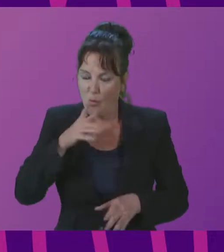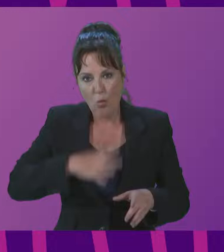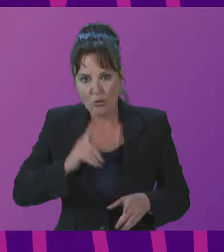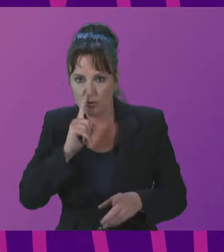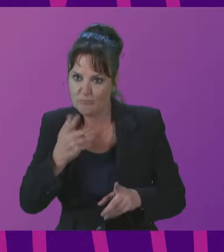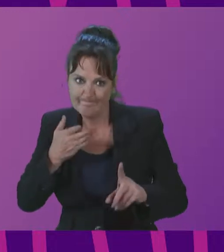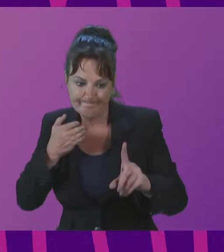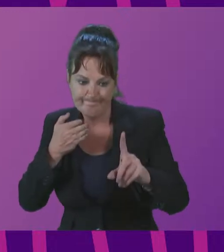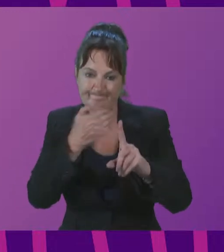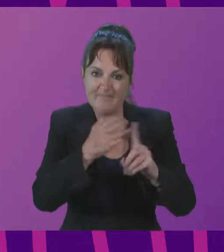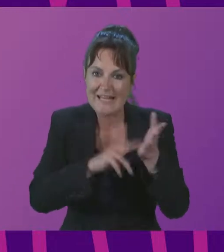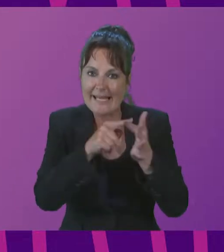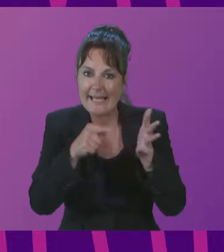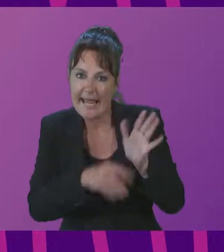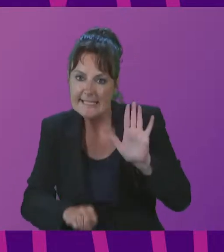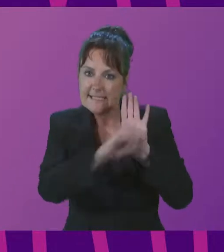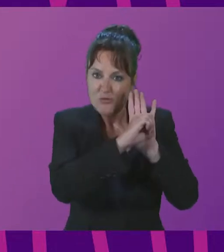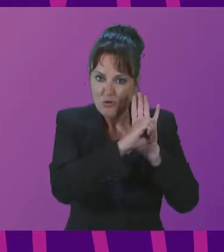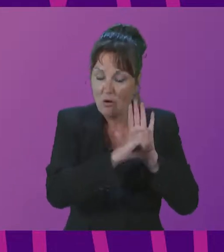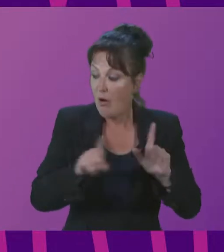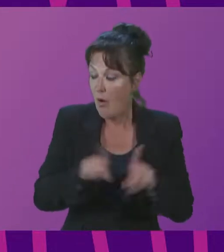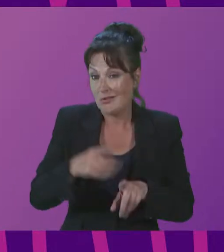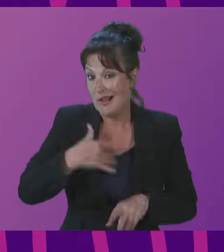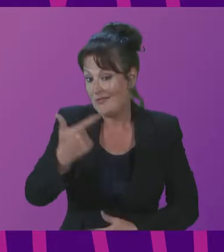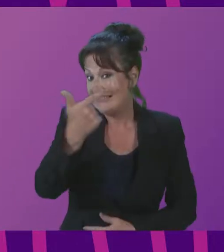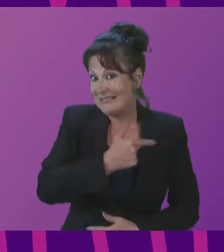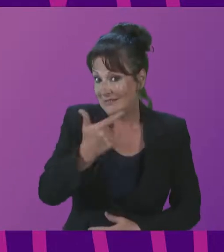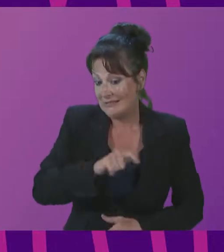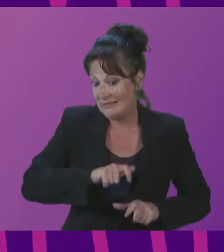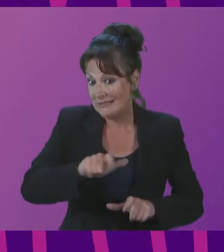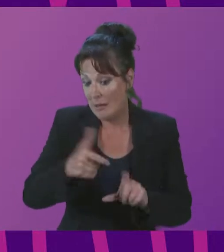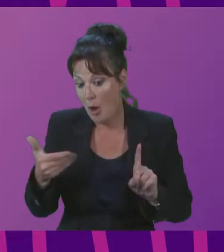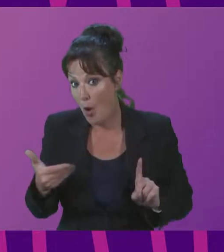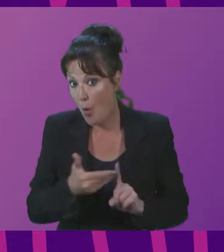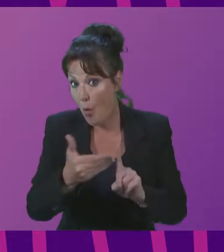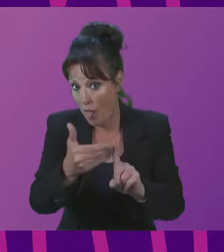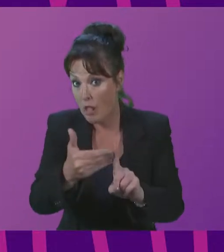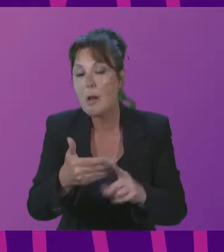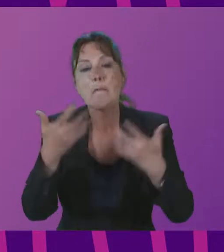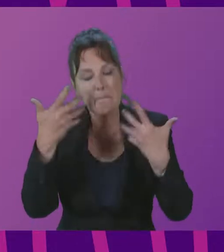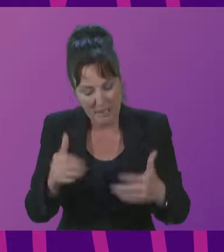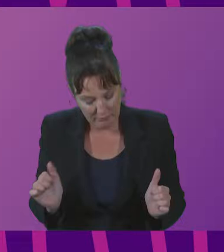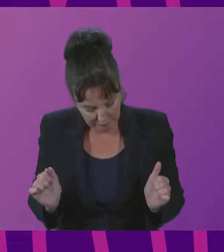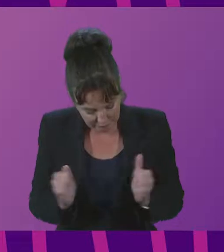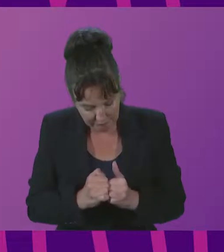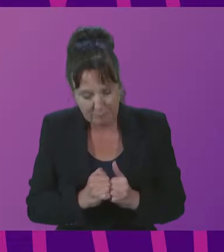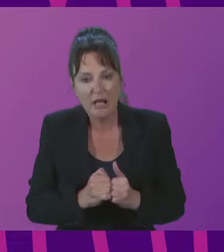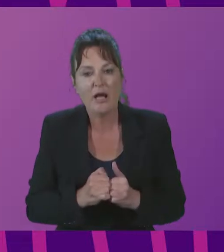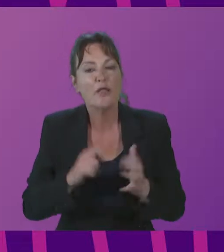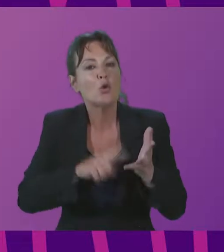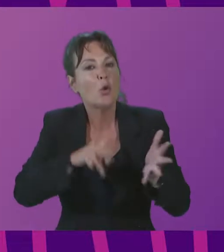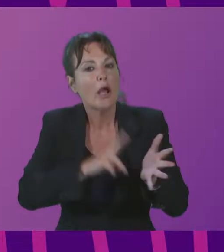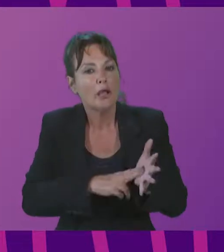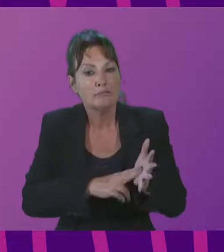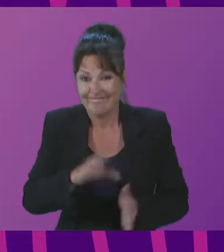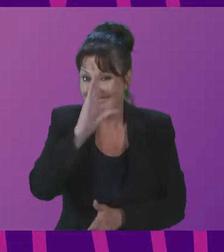and with the 17 sustainable development goals established by the United Nations. By